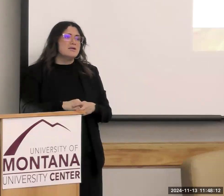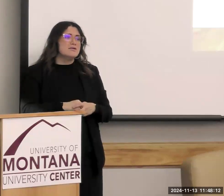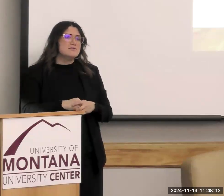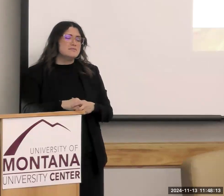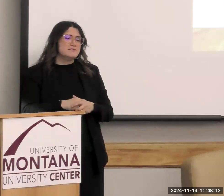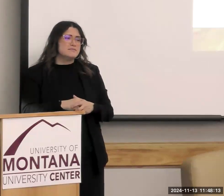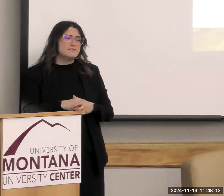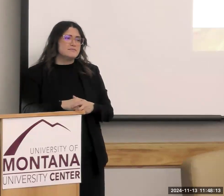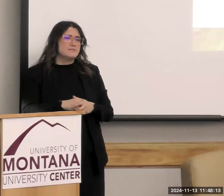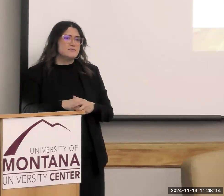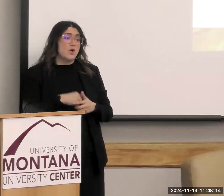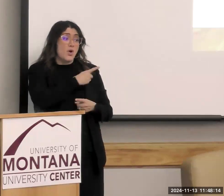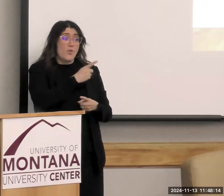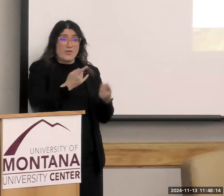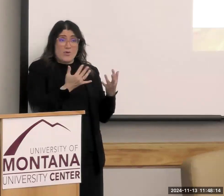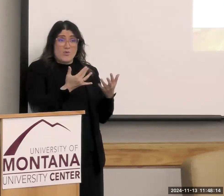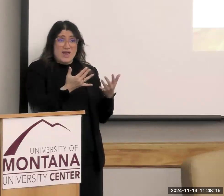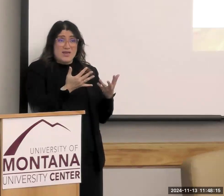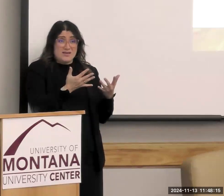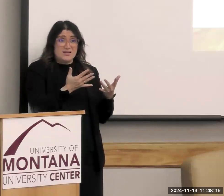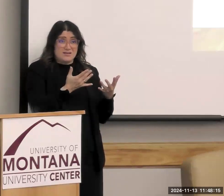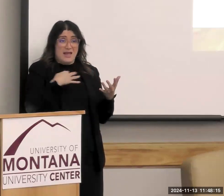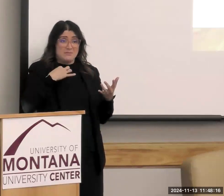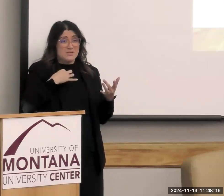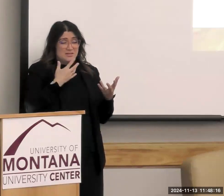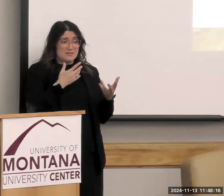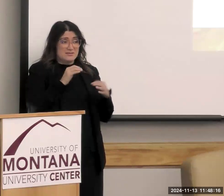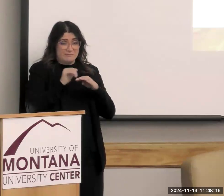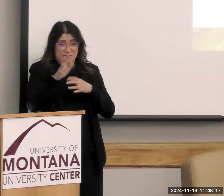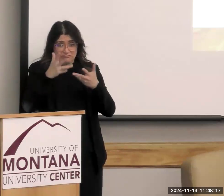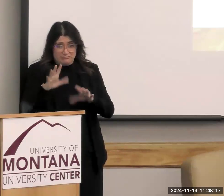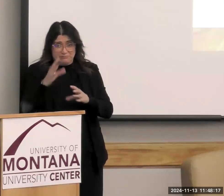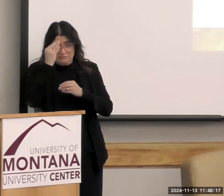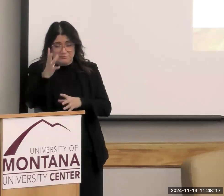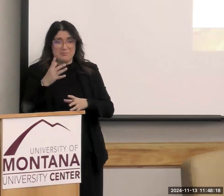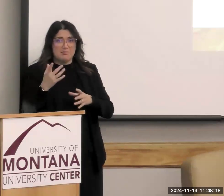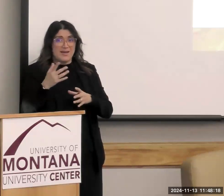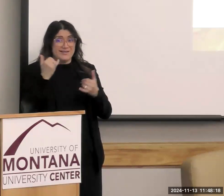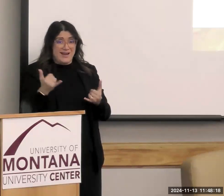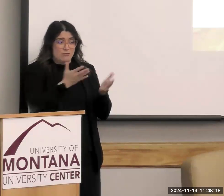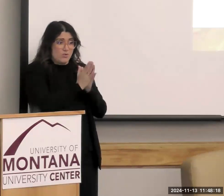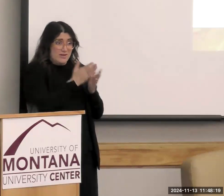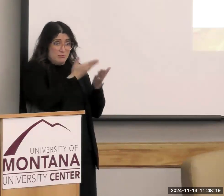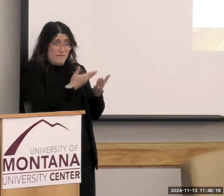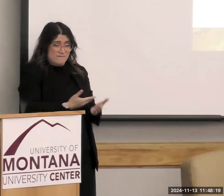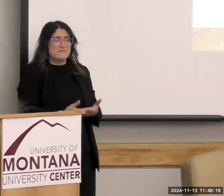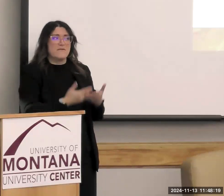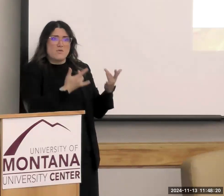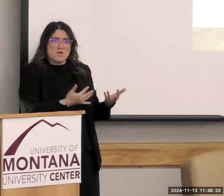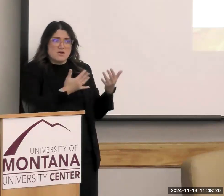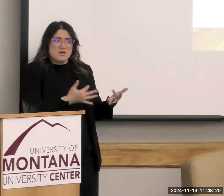they're waiting for proofs, if somebody's, maybe we can give them some SNAP, a little bit of SNAP, and then